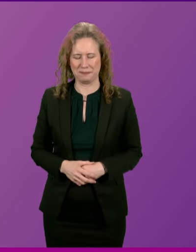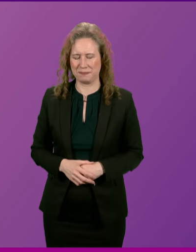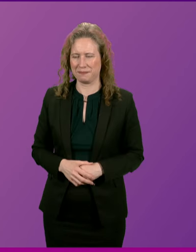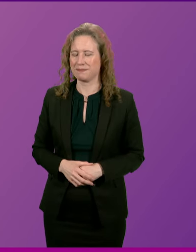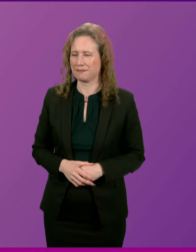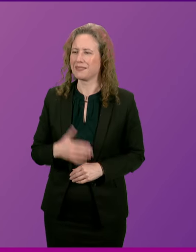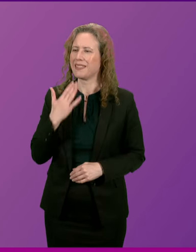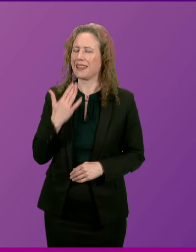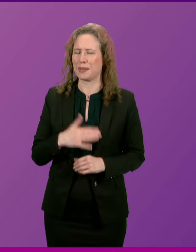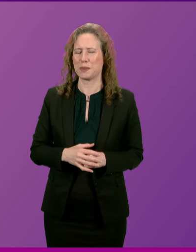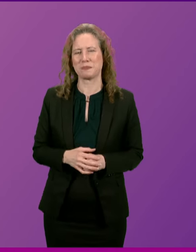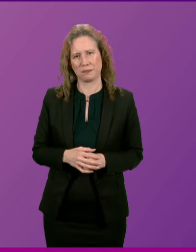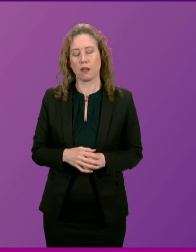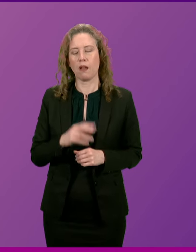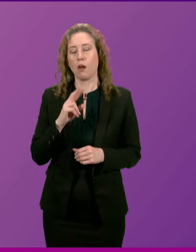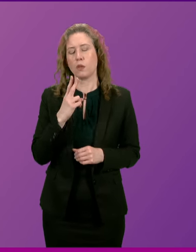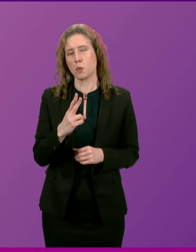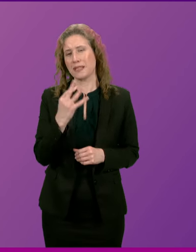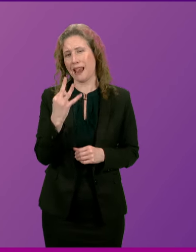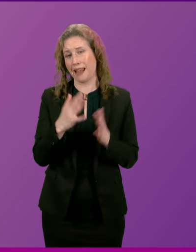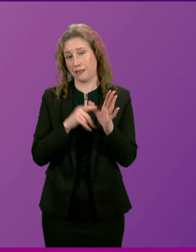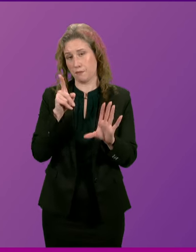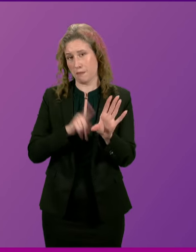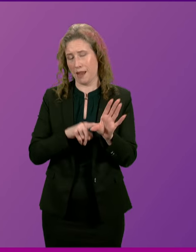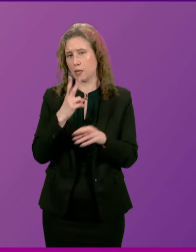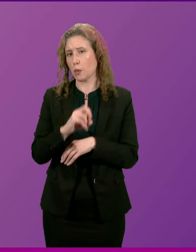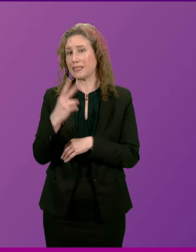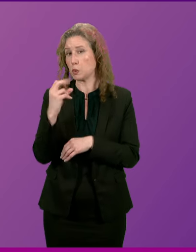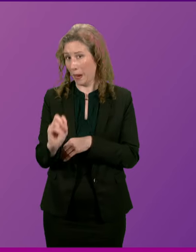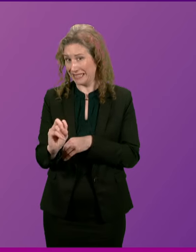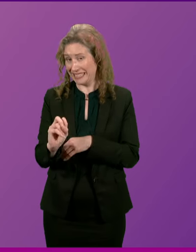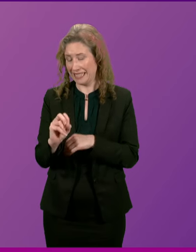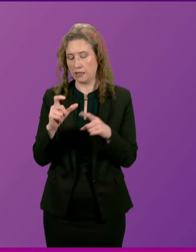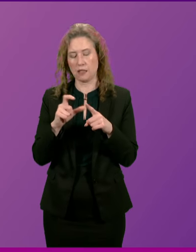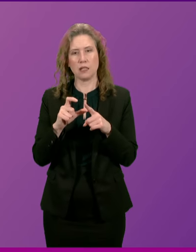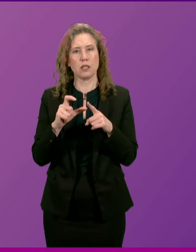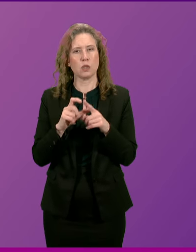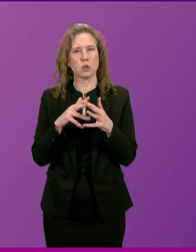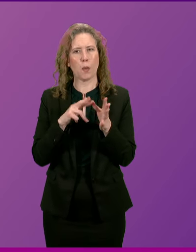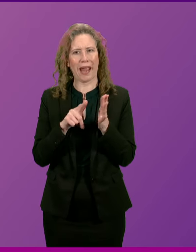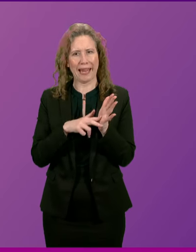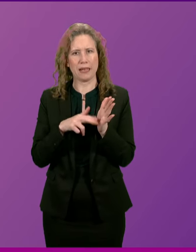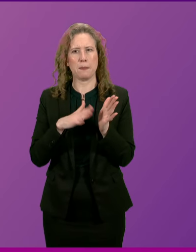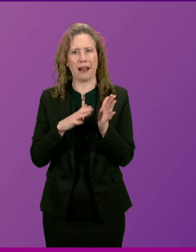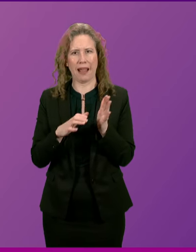Thank you, Presiding Officer. On the 28th of May 2020, Dwayne Maclay and Gary Mackay were both killed